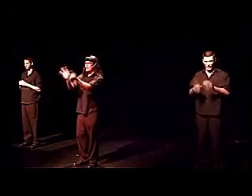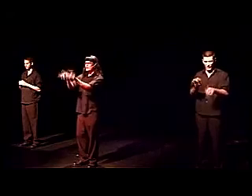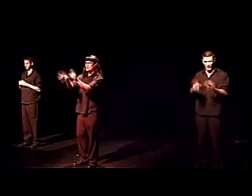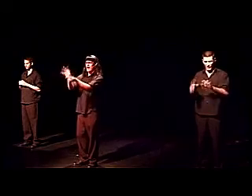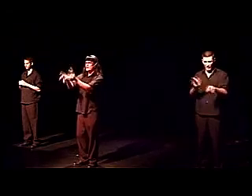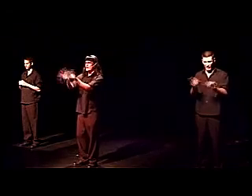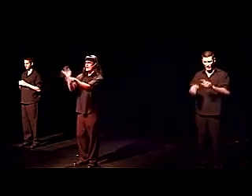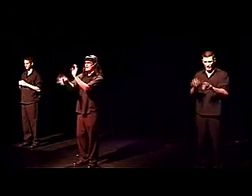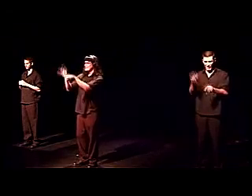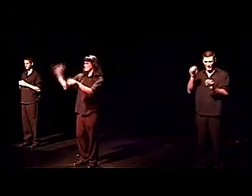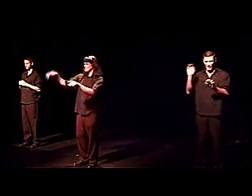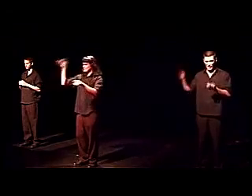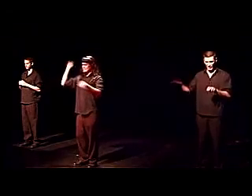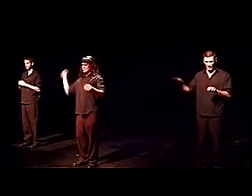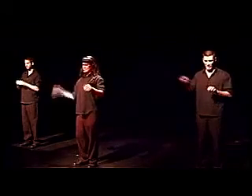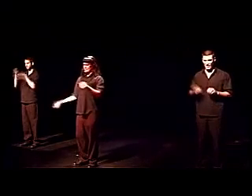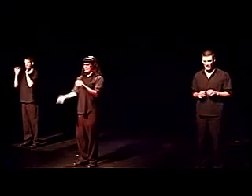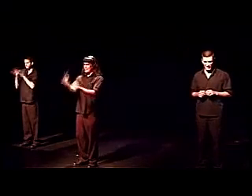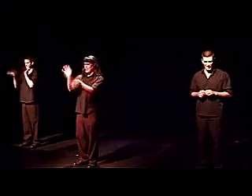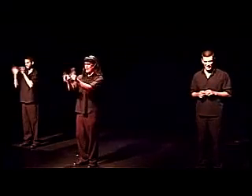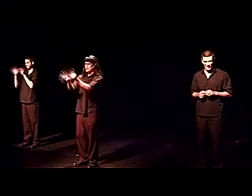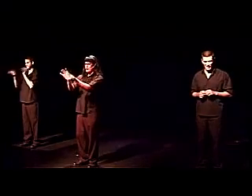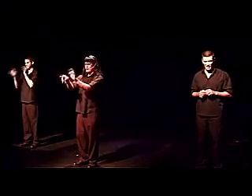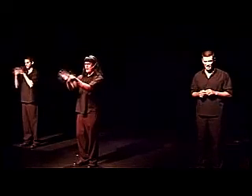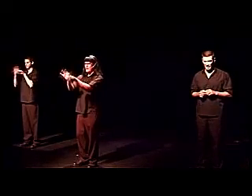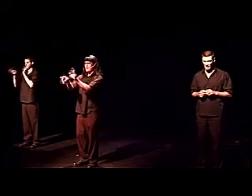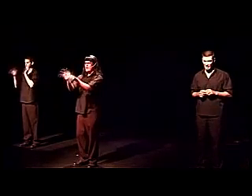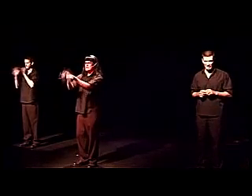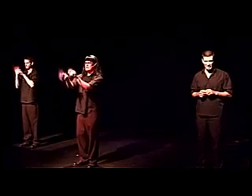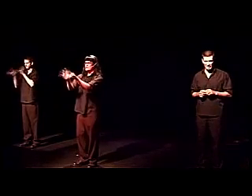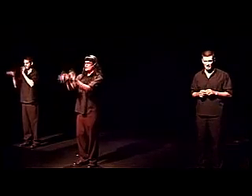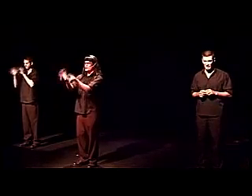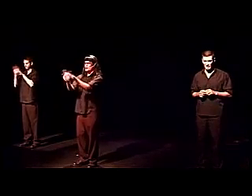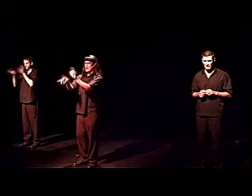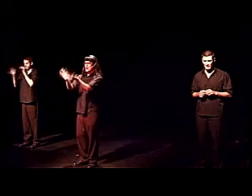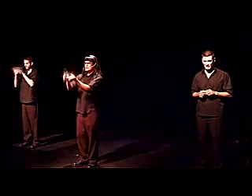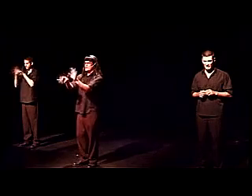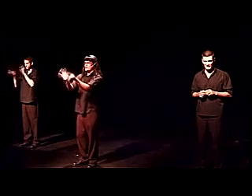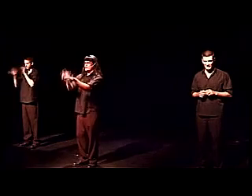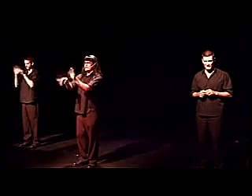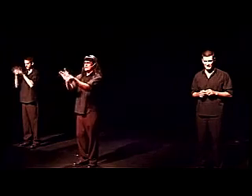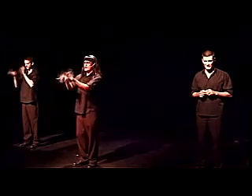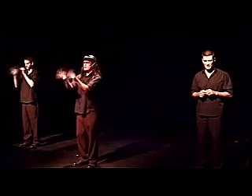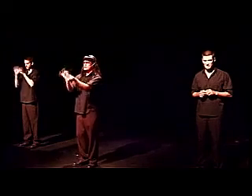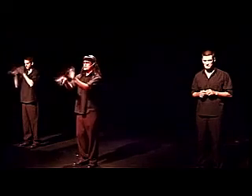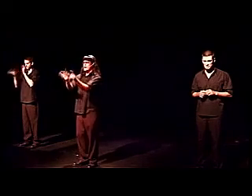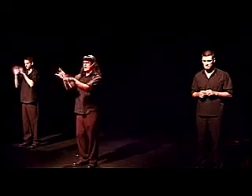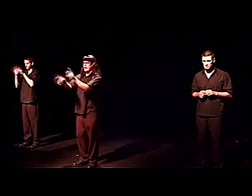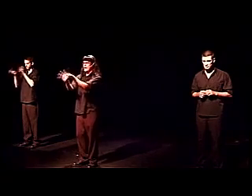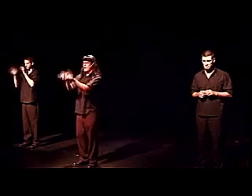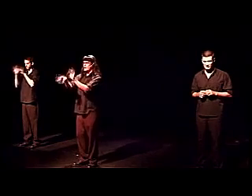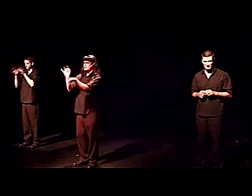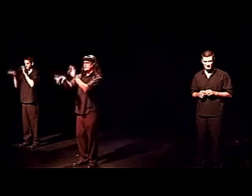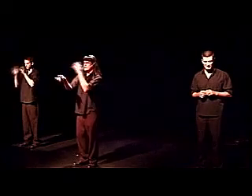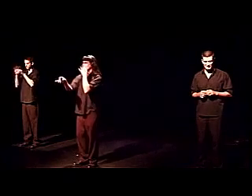What do you look like? Go ahead. ahead. I'm 25. Six foot two. Seventy-three kilos. Dark hair. Olive skin.